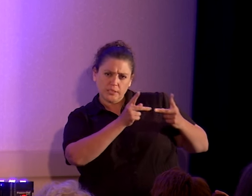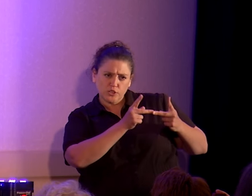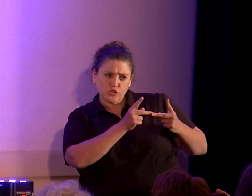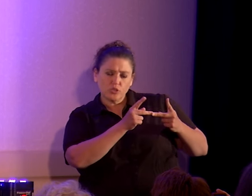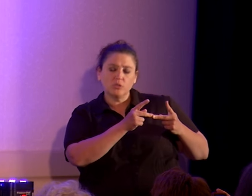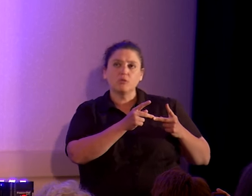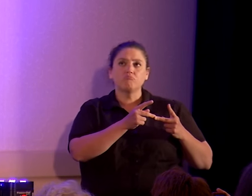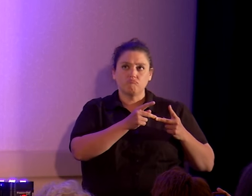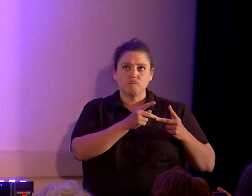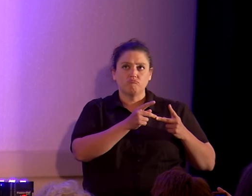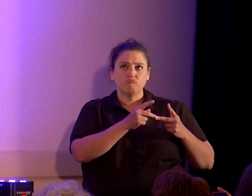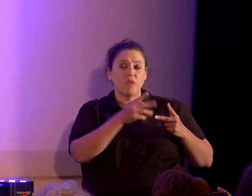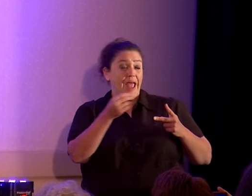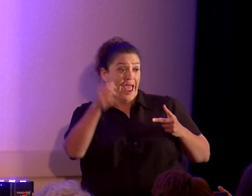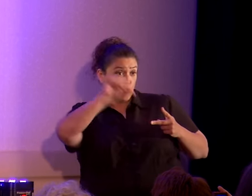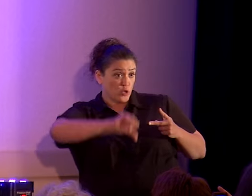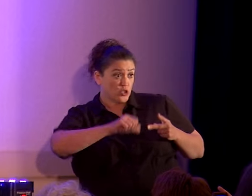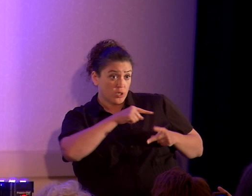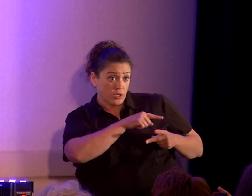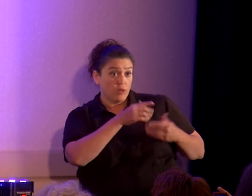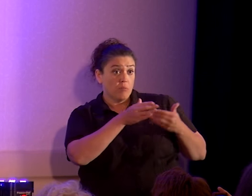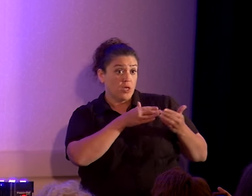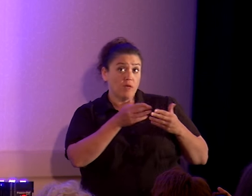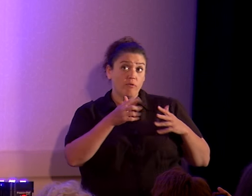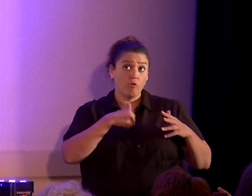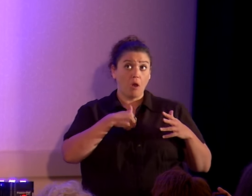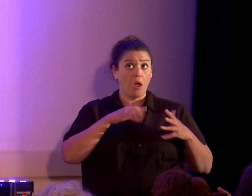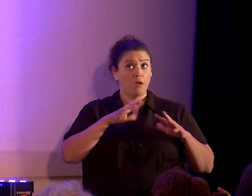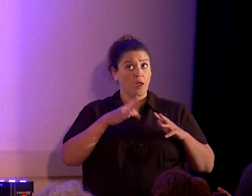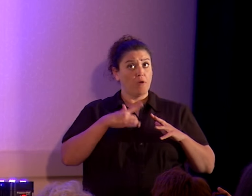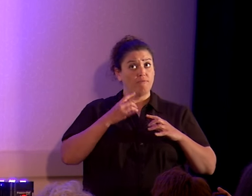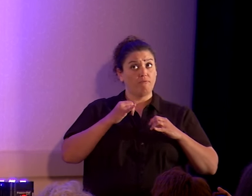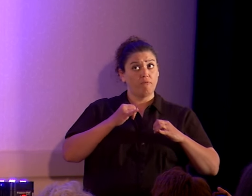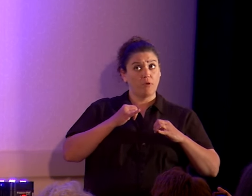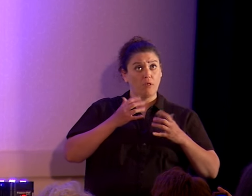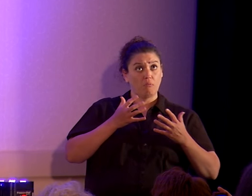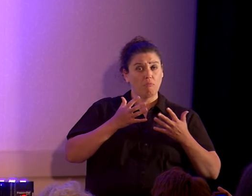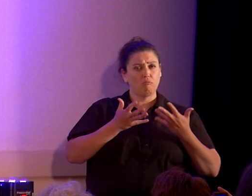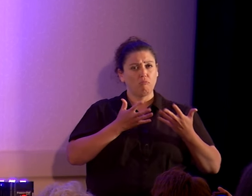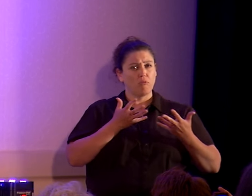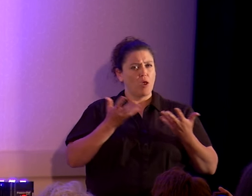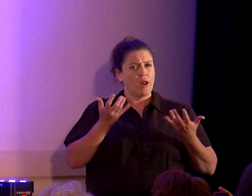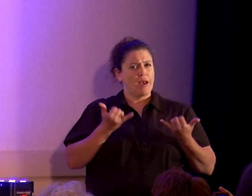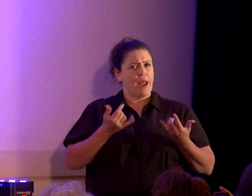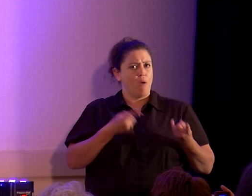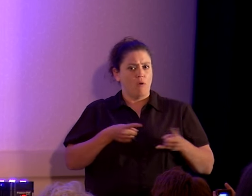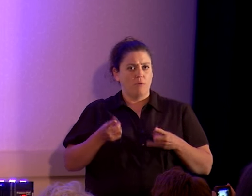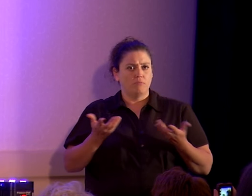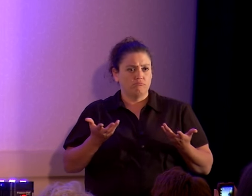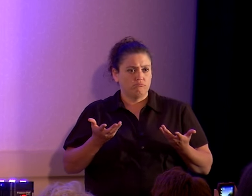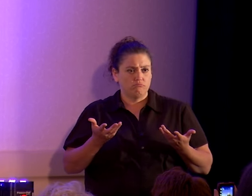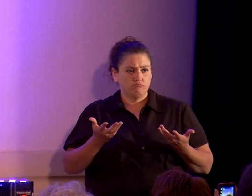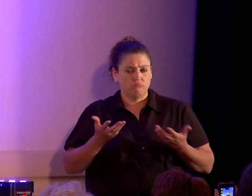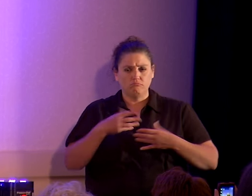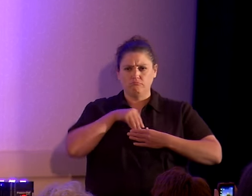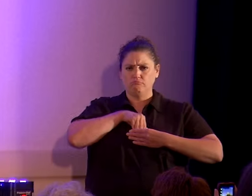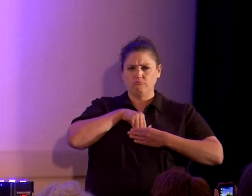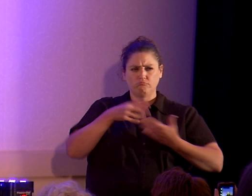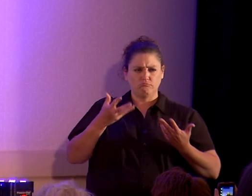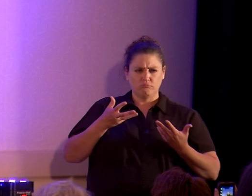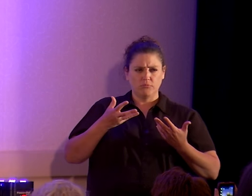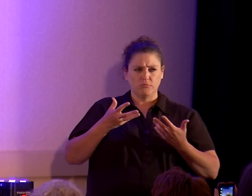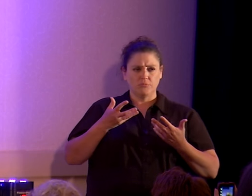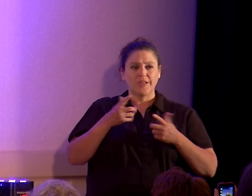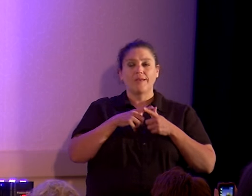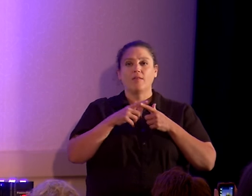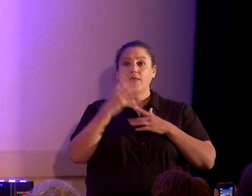and they rejected them, even though this is kind of what I feel like, what's that do to them? It sends them out to